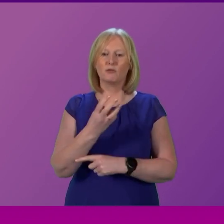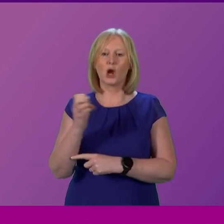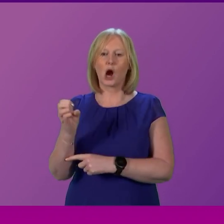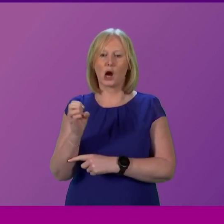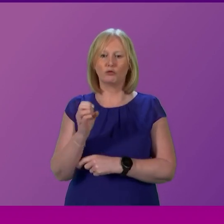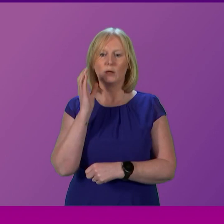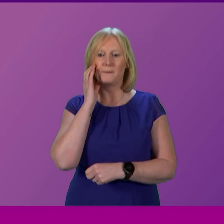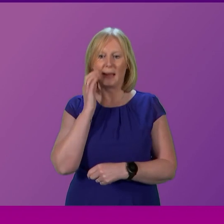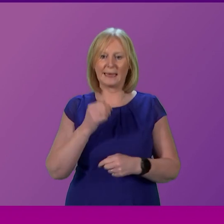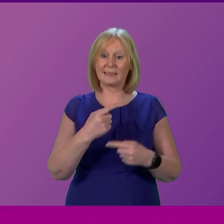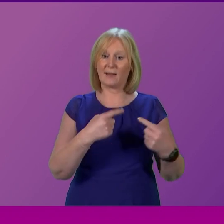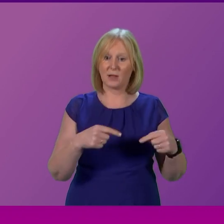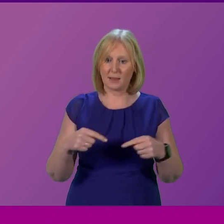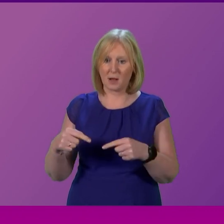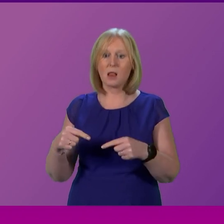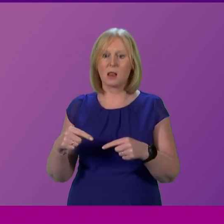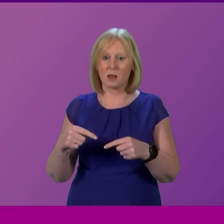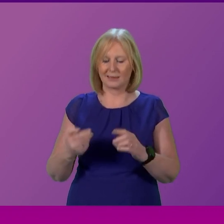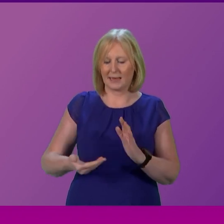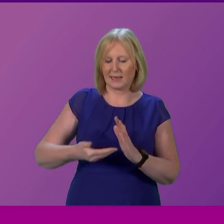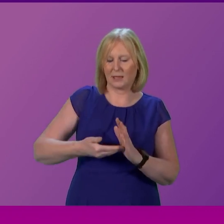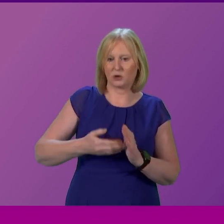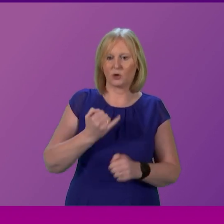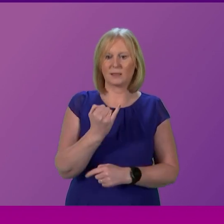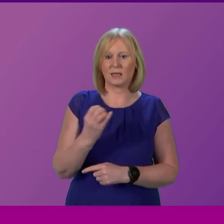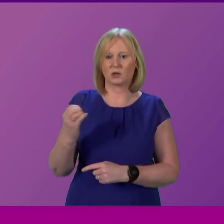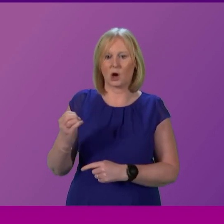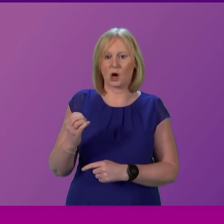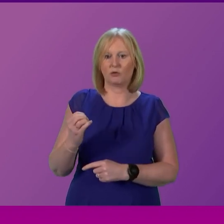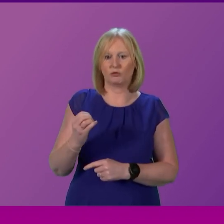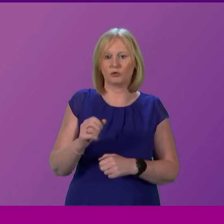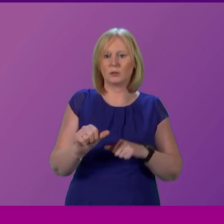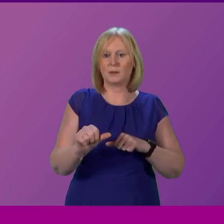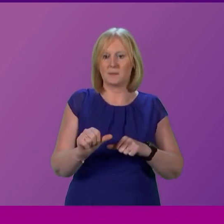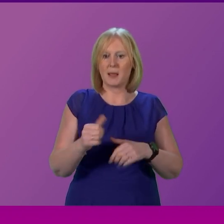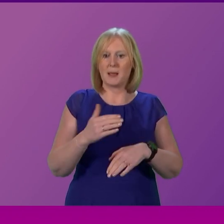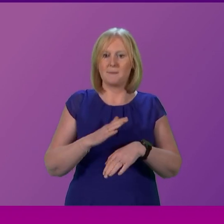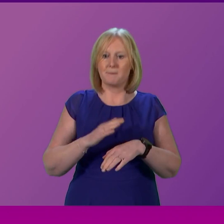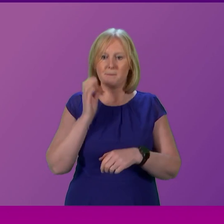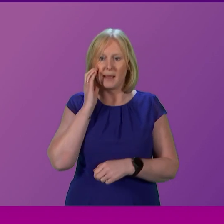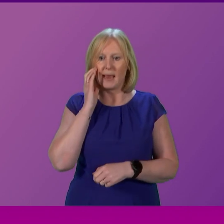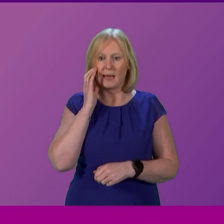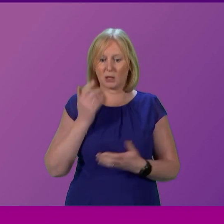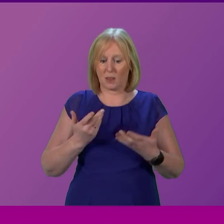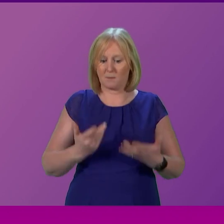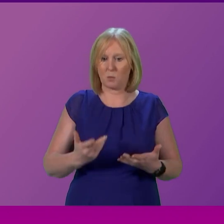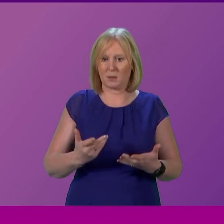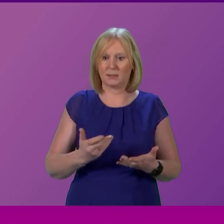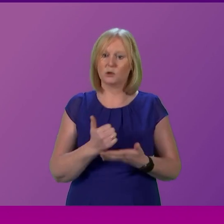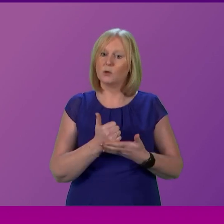beds that are available. This is an addition to the 600 interim beds that are already helping patients in the system.